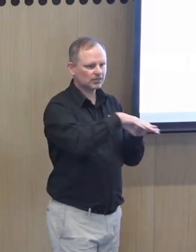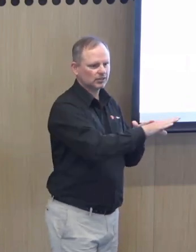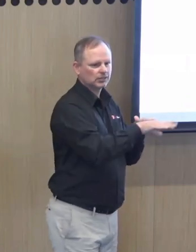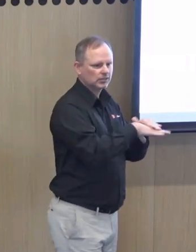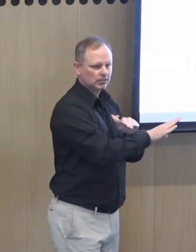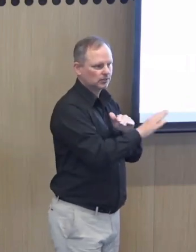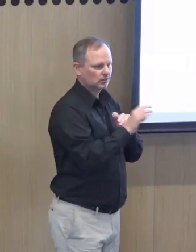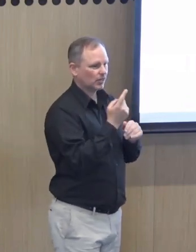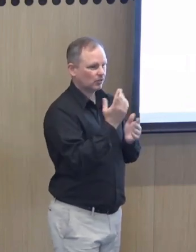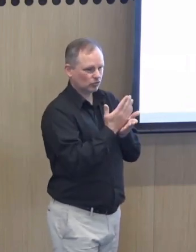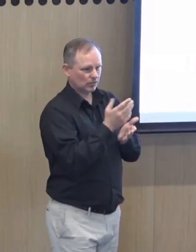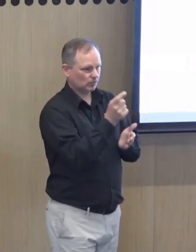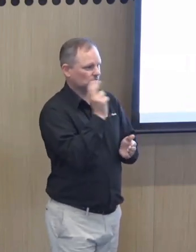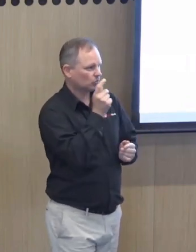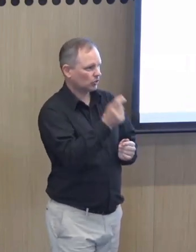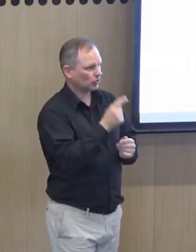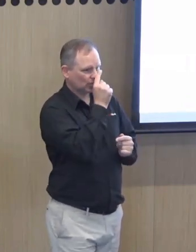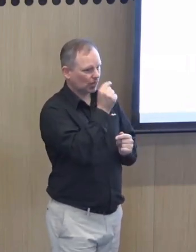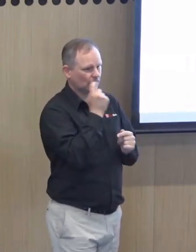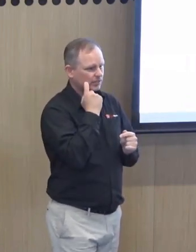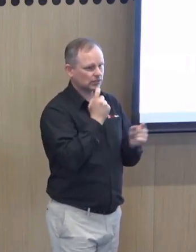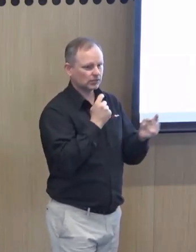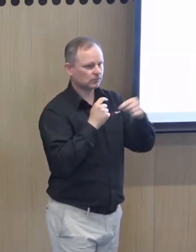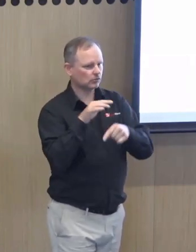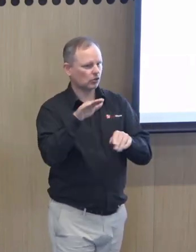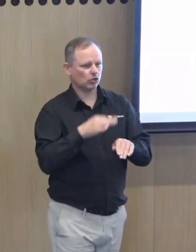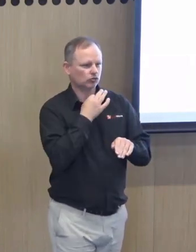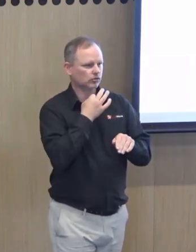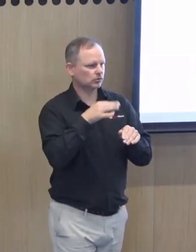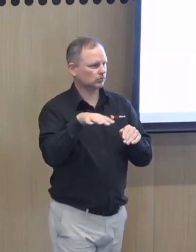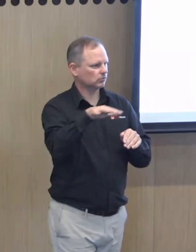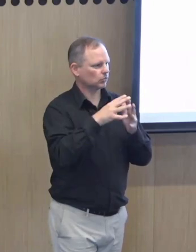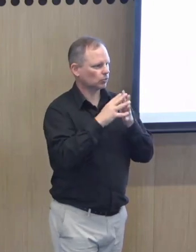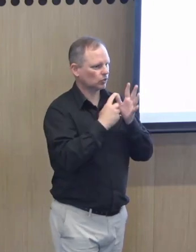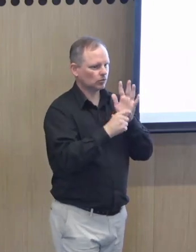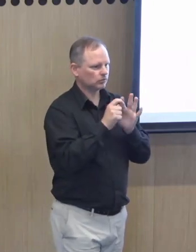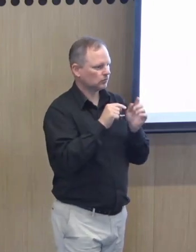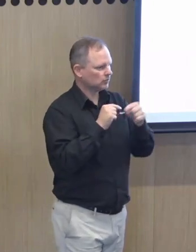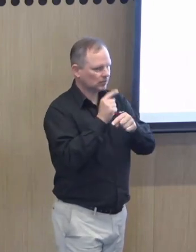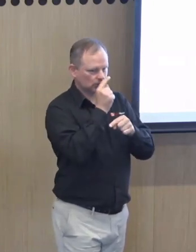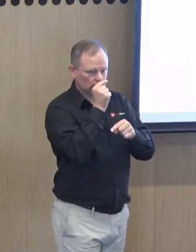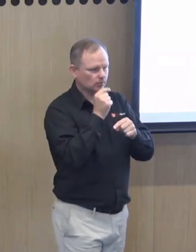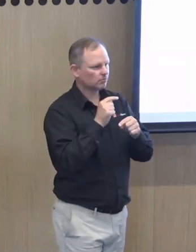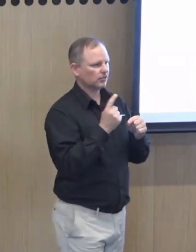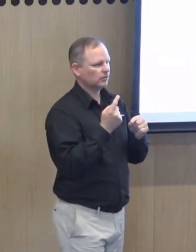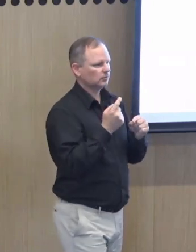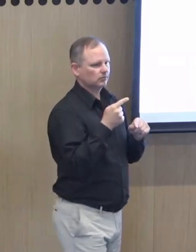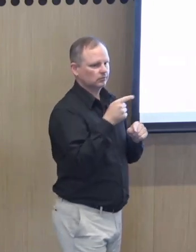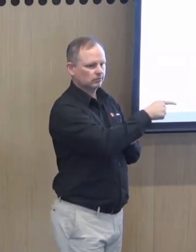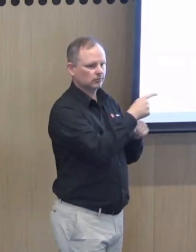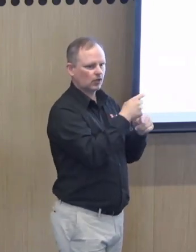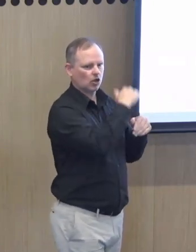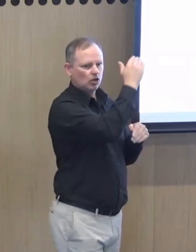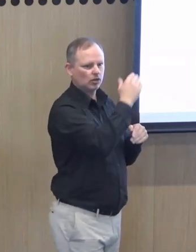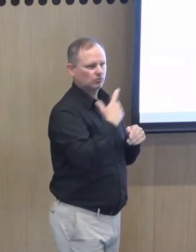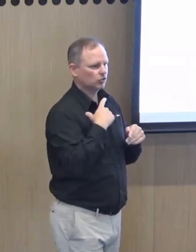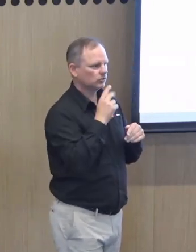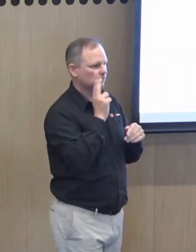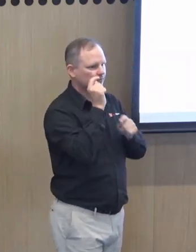where interpreters need to be able to access and a deaf person is really considered a low risk person put in these high risk places